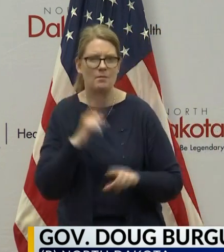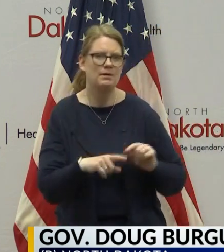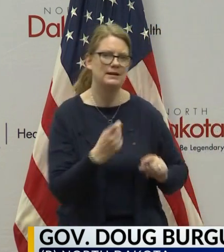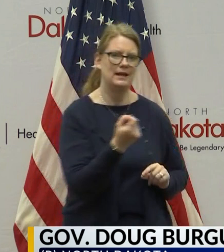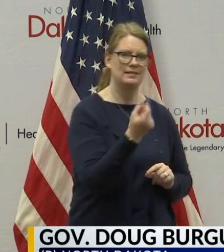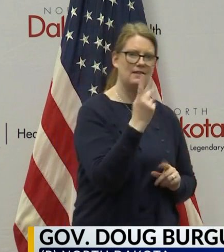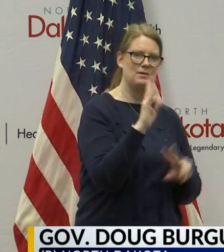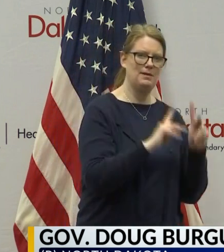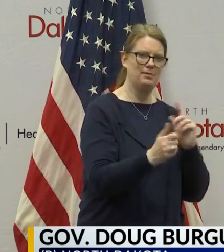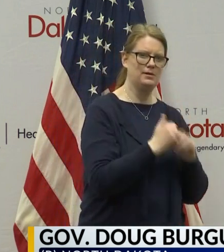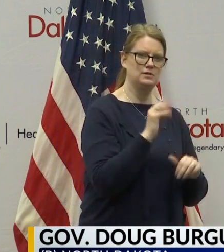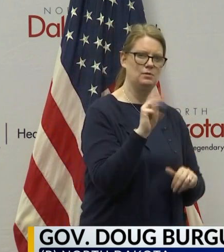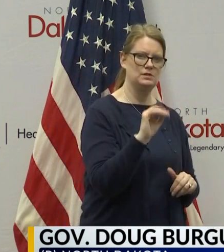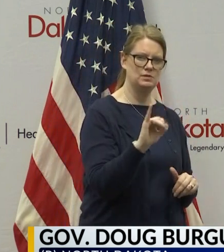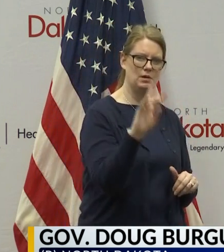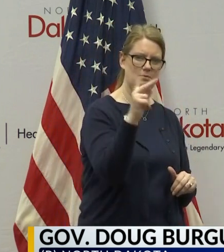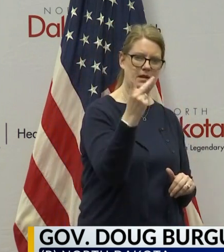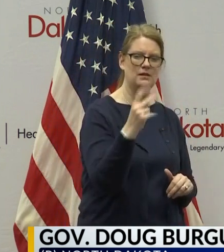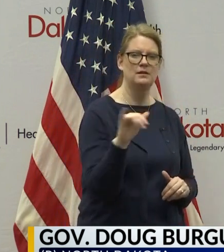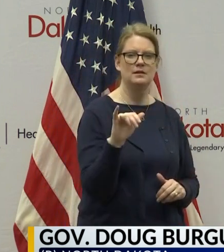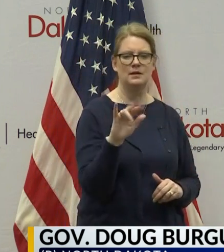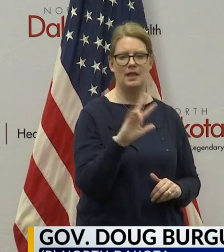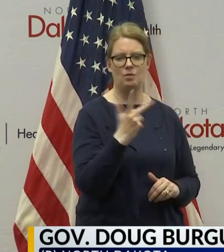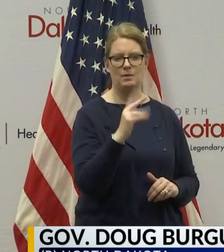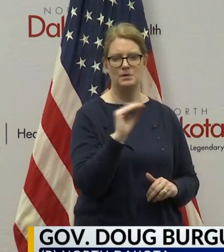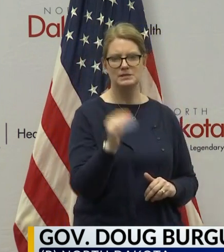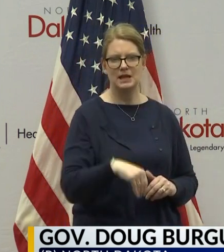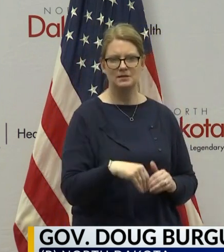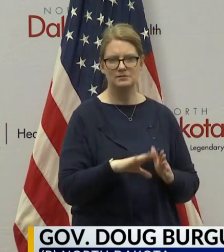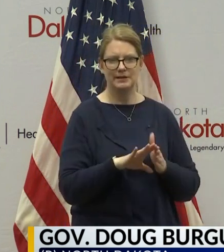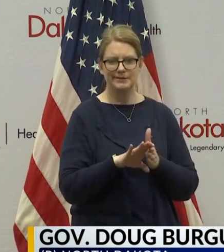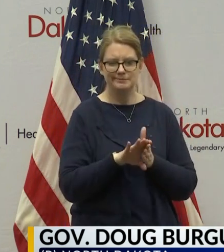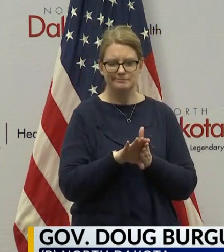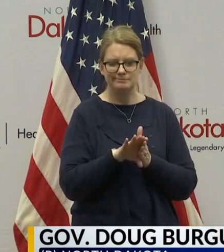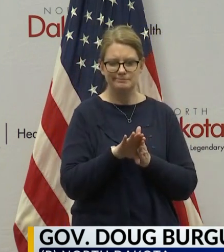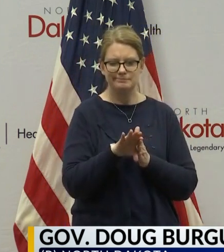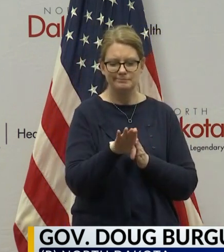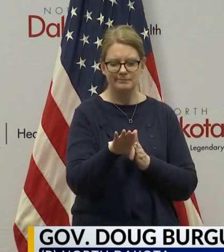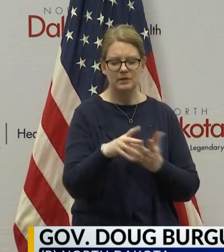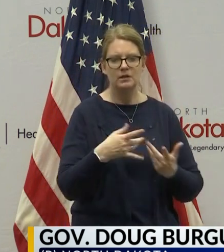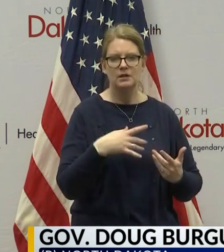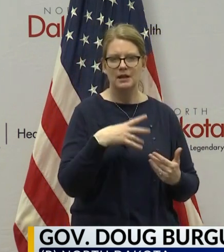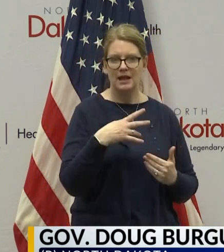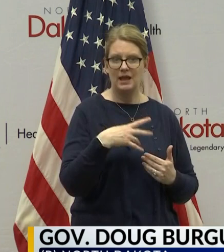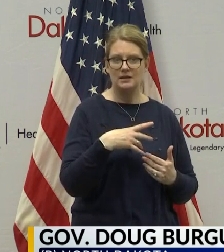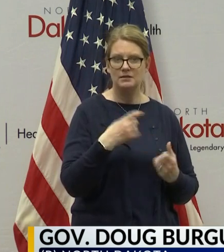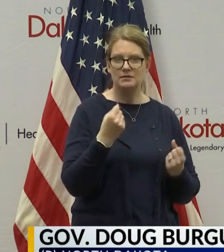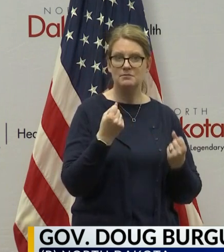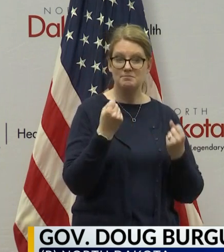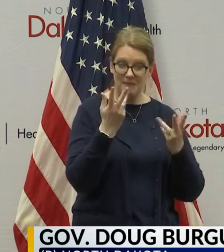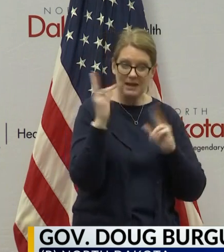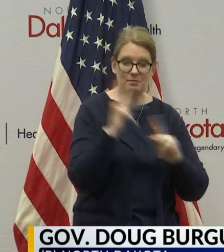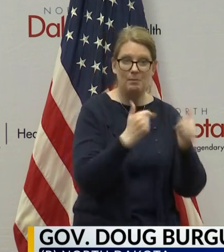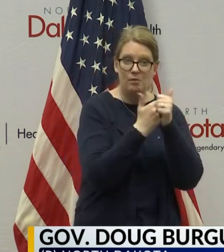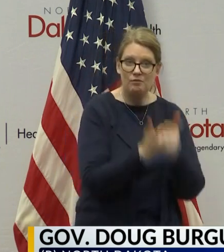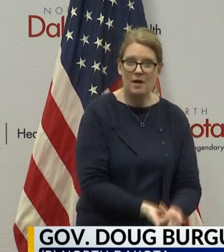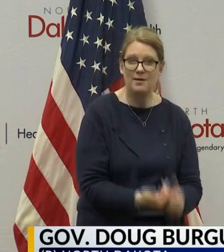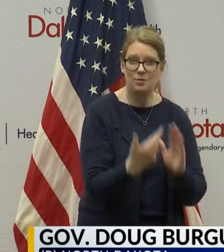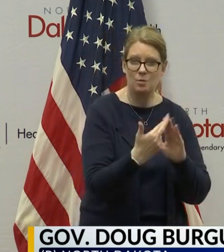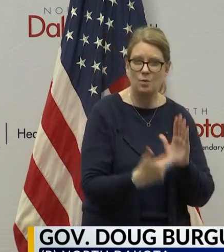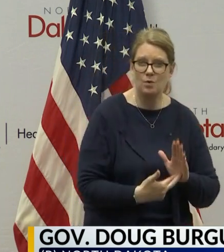square mile and 3 percent rate and a high degree of compliance with the guidance that we have,